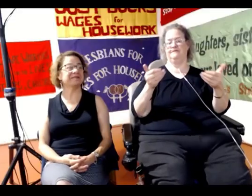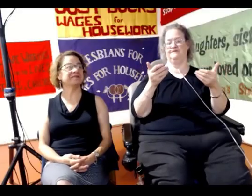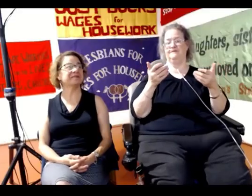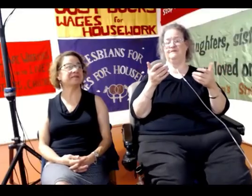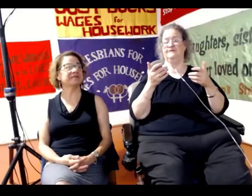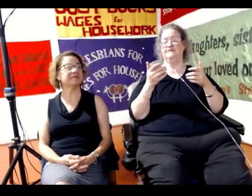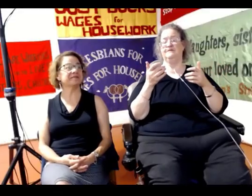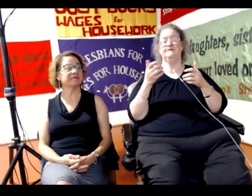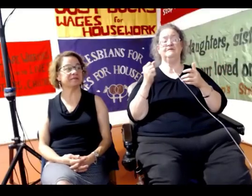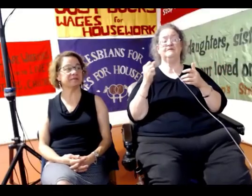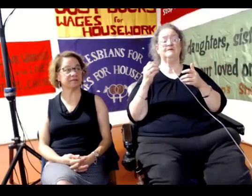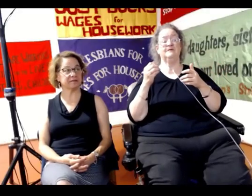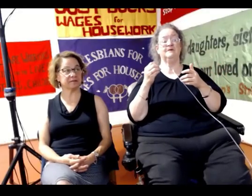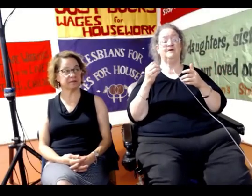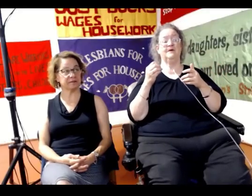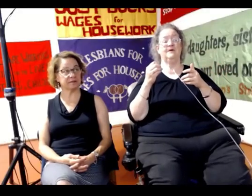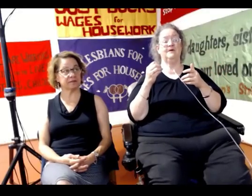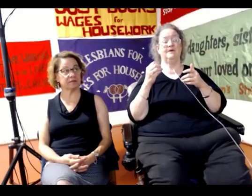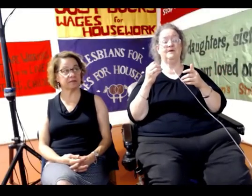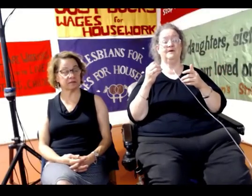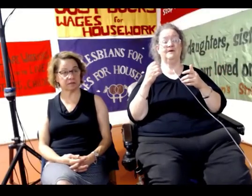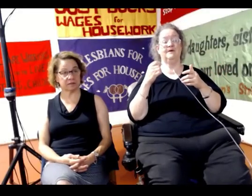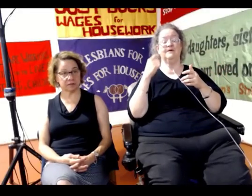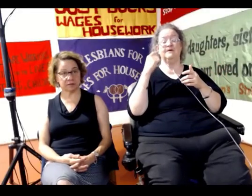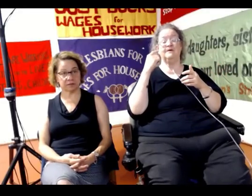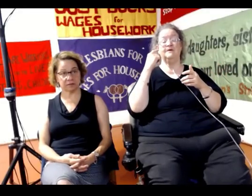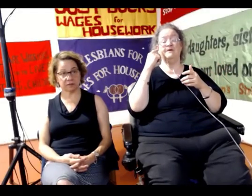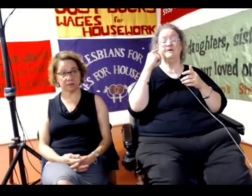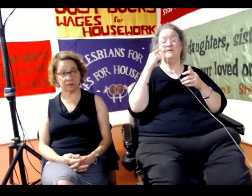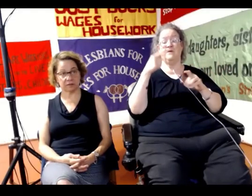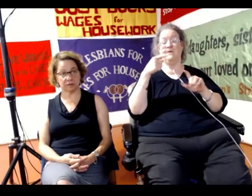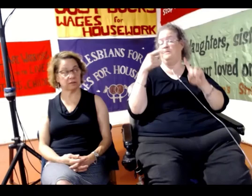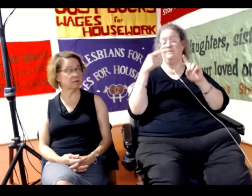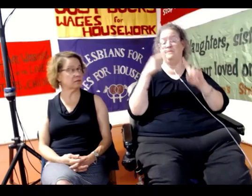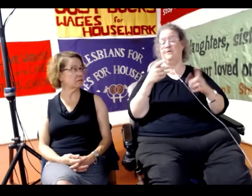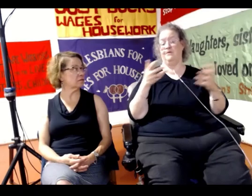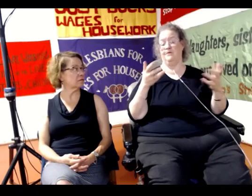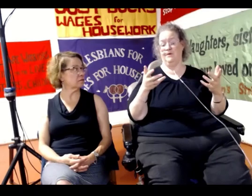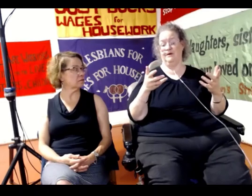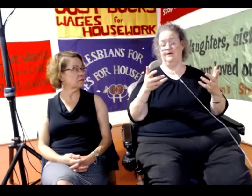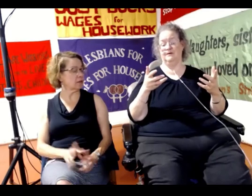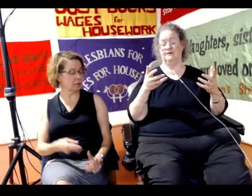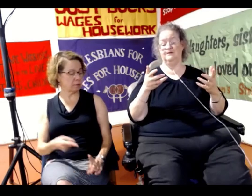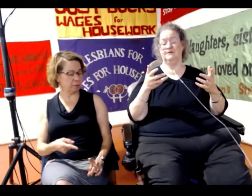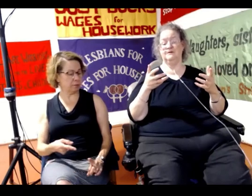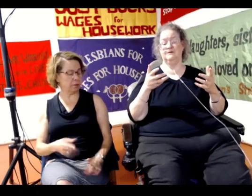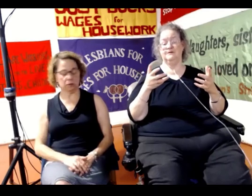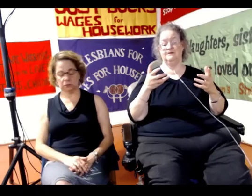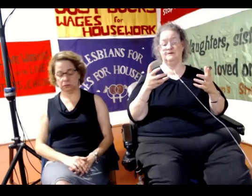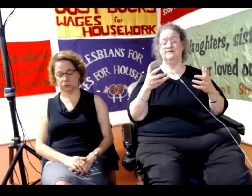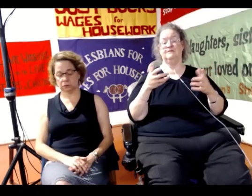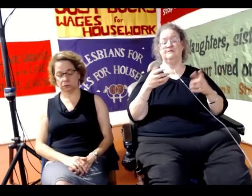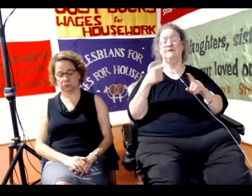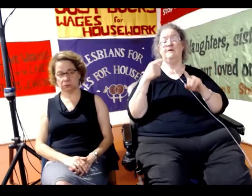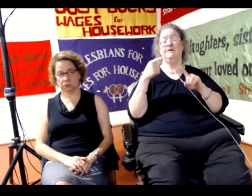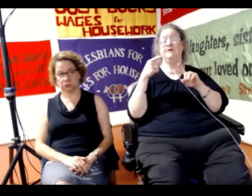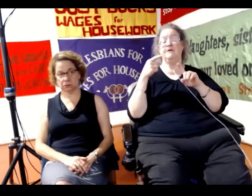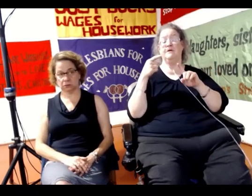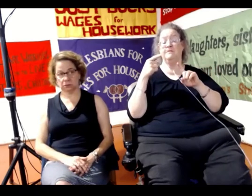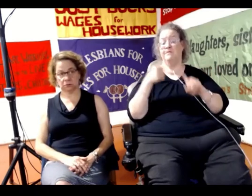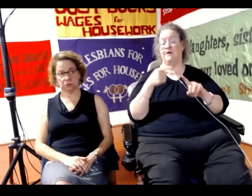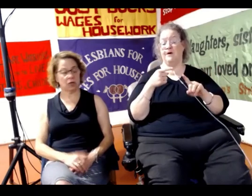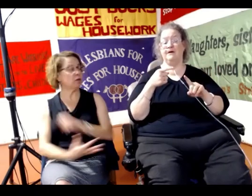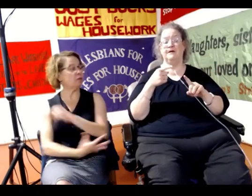Okay. In terms of the poor. The poor is basically discriminated by the law. The poor is